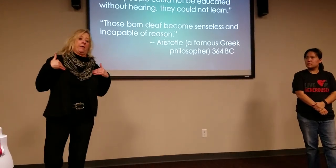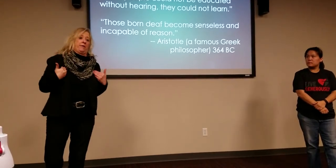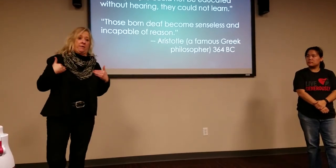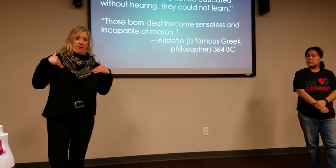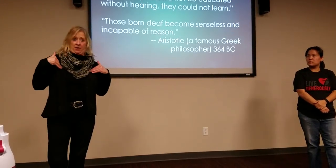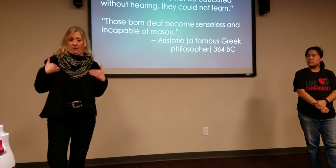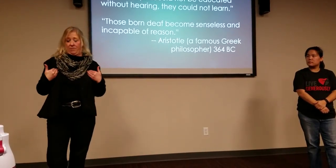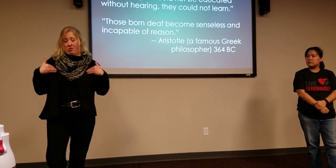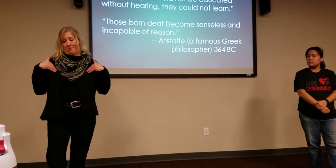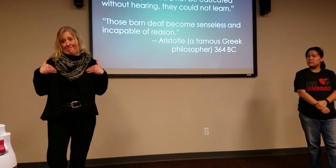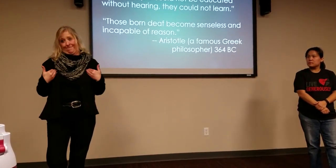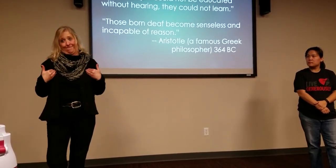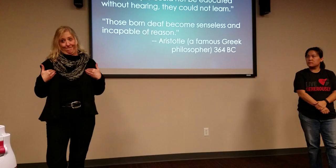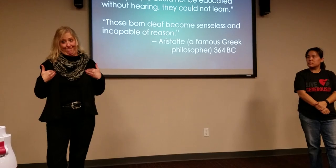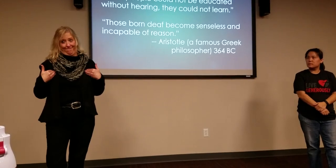all of those children animals.